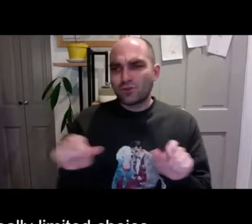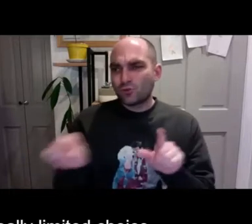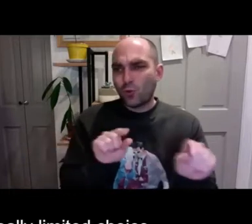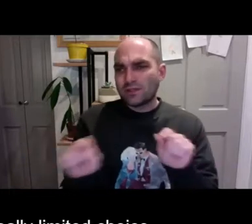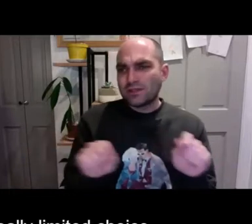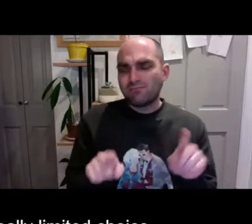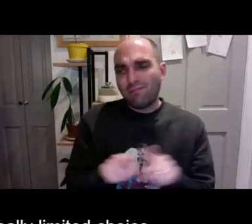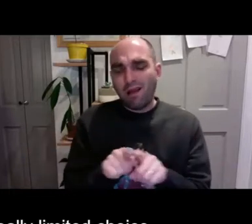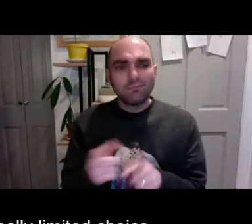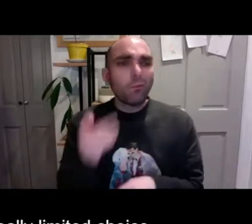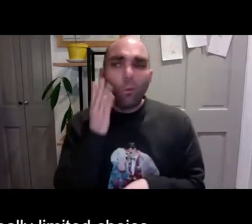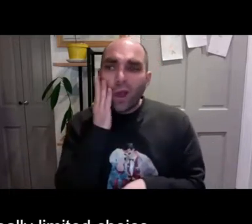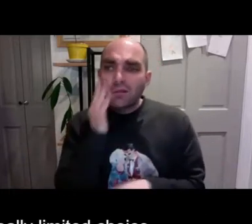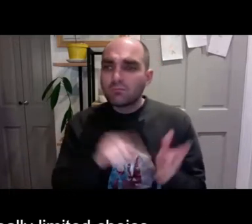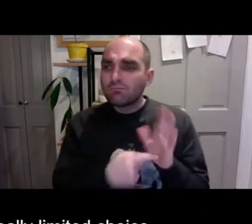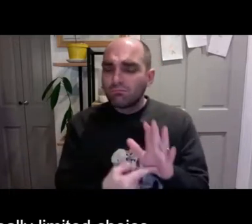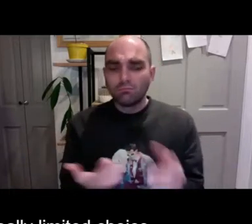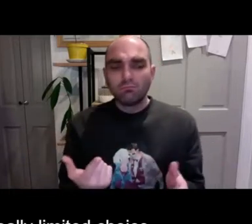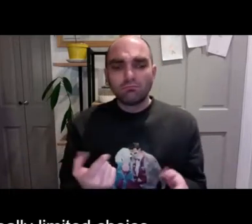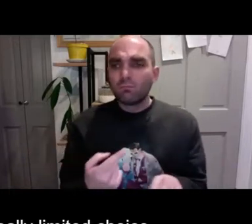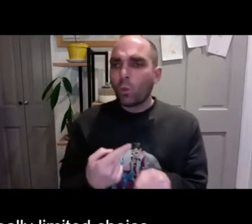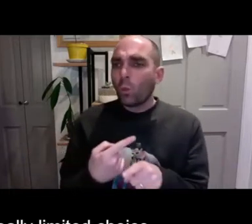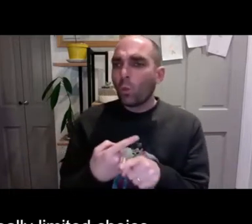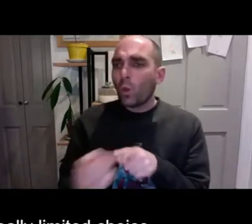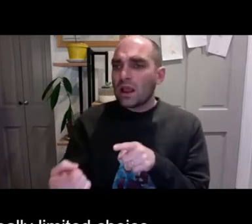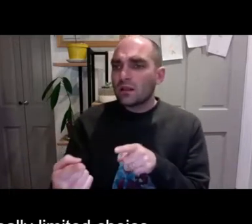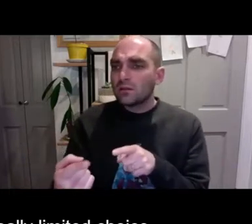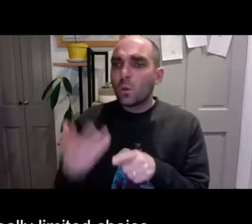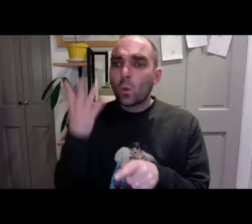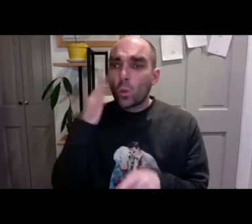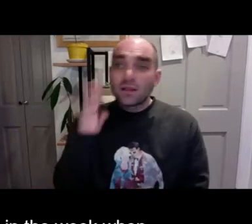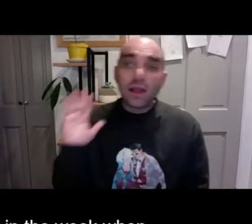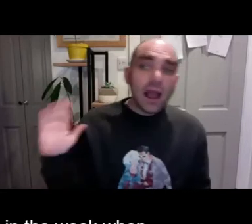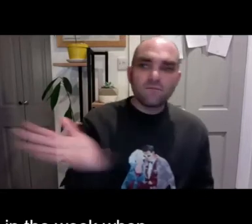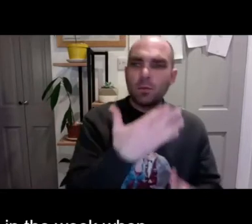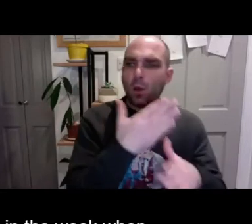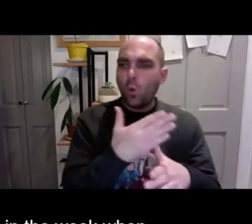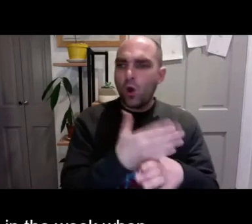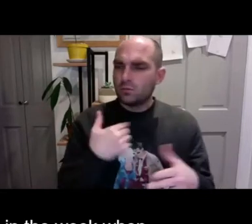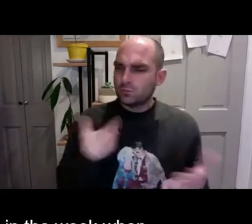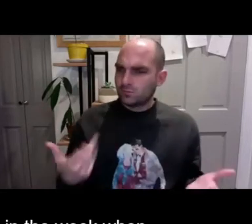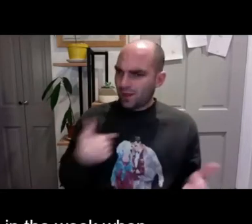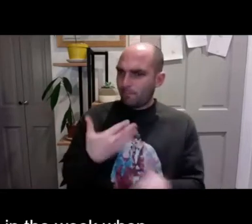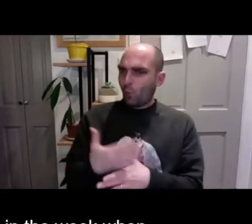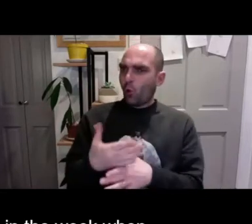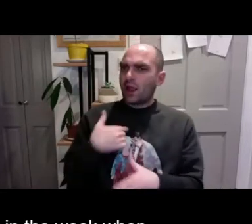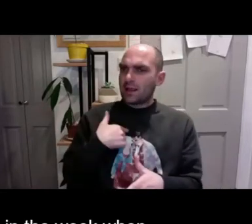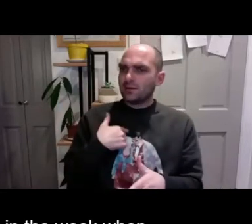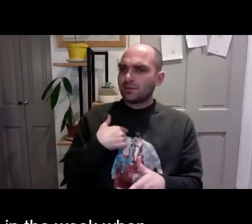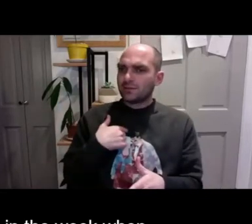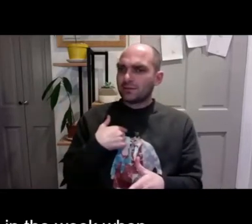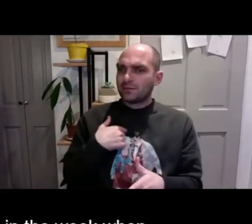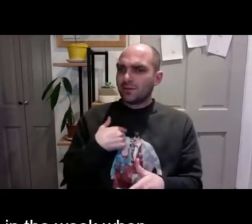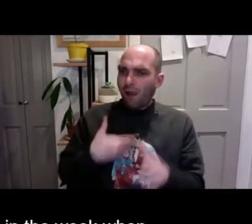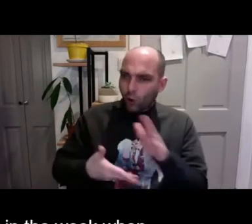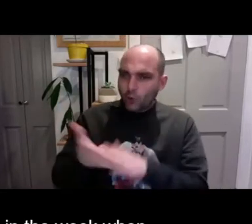At the moment, there's really limited choice about when I can go and see a screening. You know, it's usually in the week when everybody else is at work. I mean,